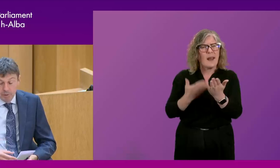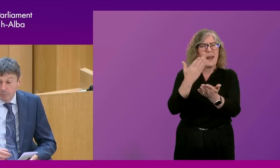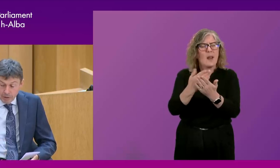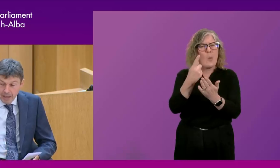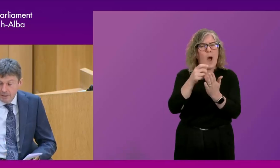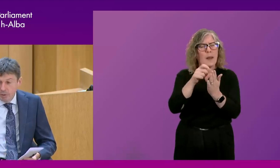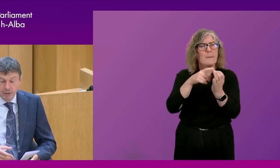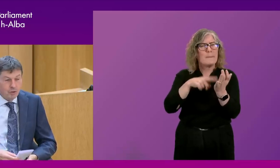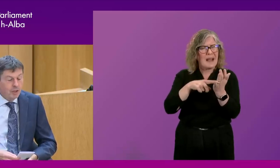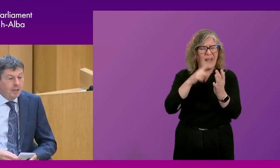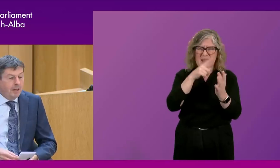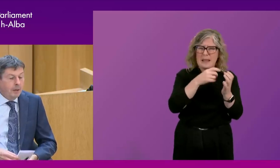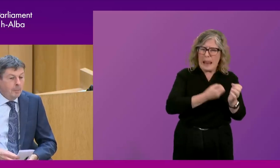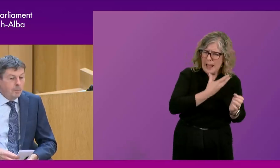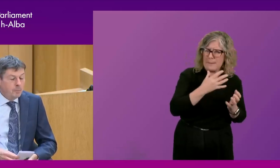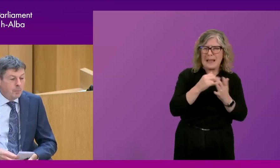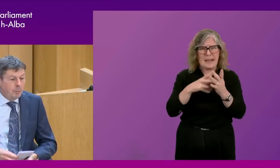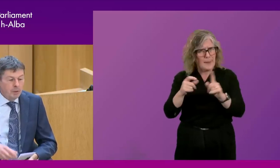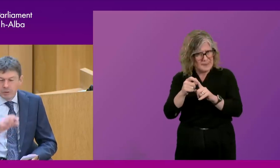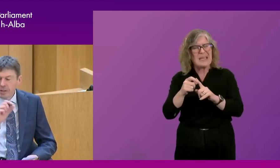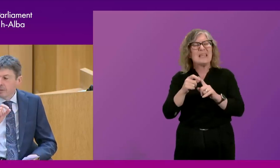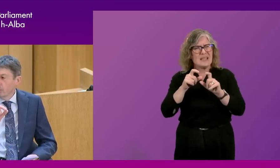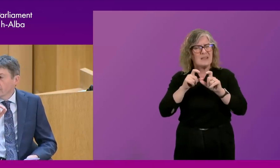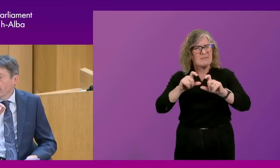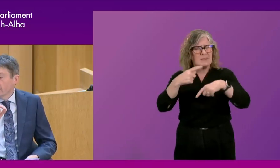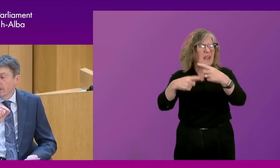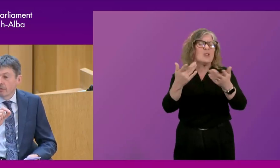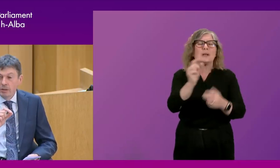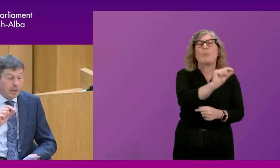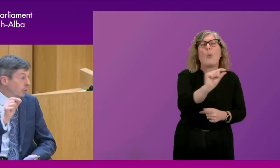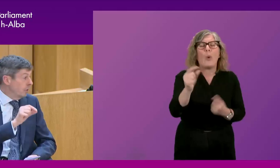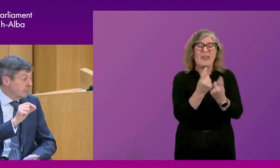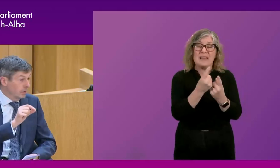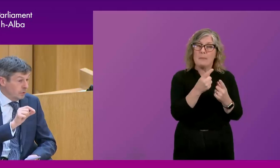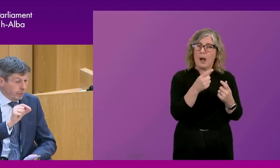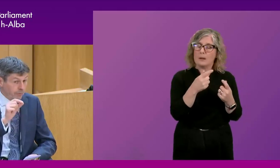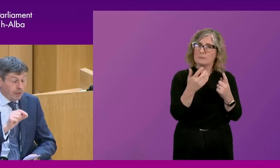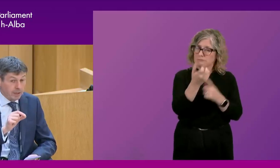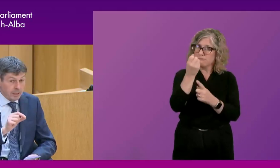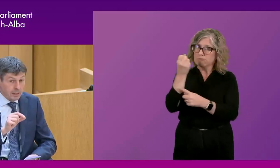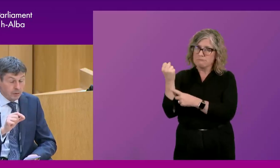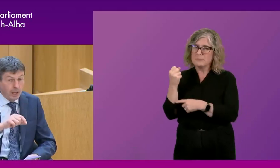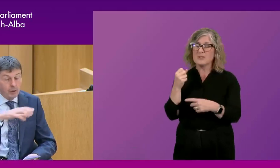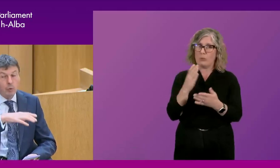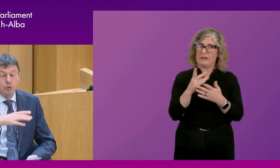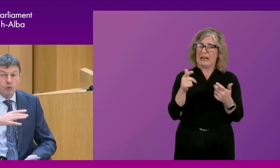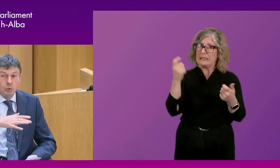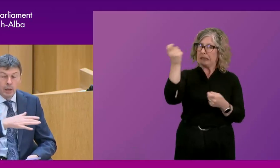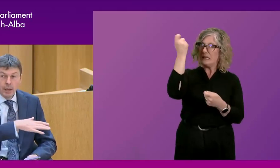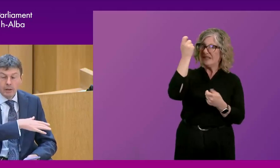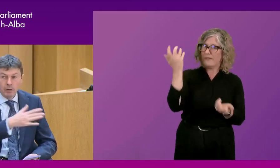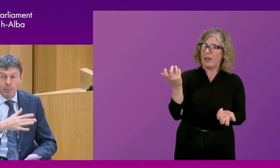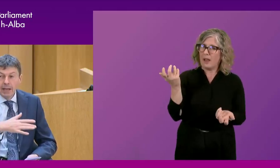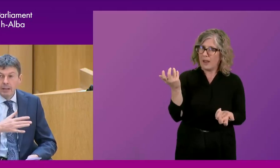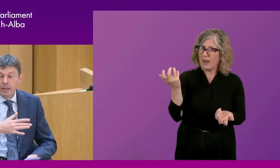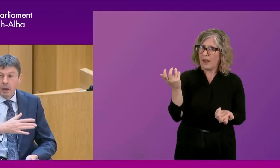Labour and SNP and others. Um, but you know, just small things like that made a difference. And all these bills were very successful. And there was also